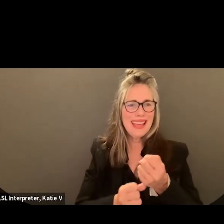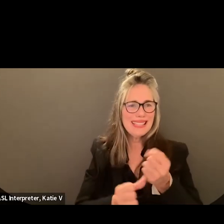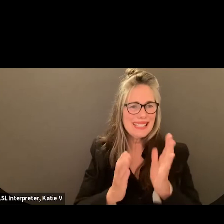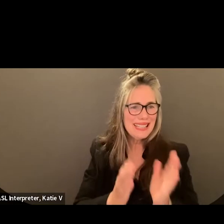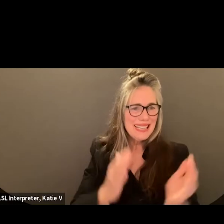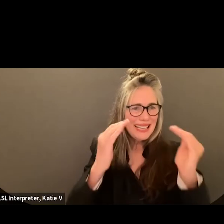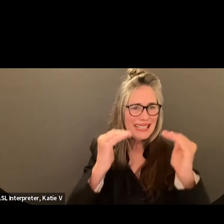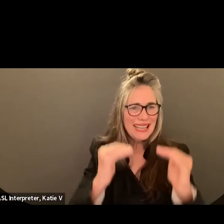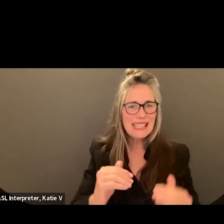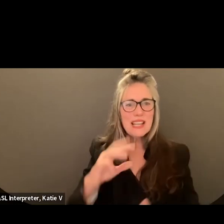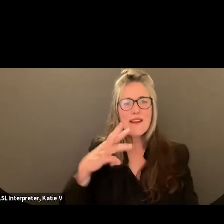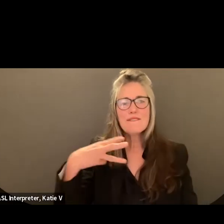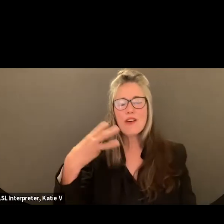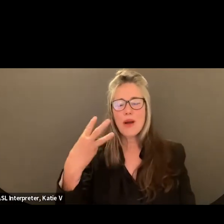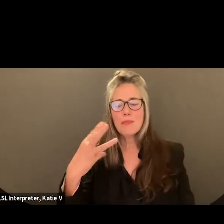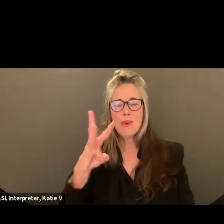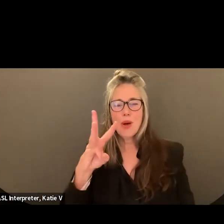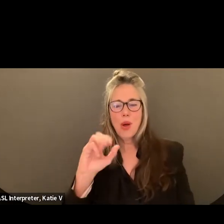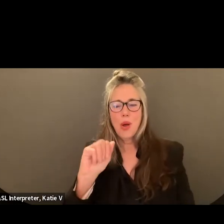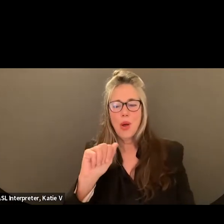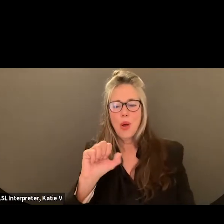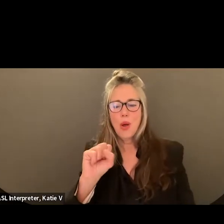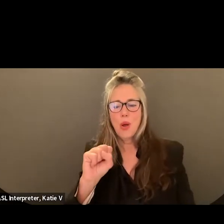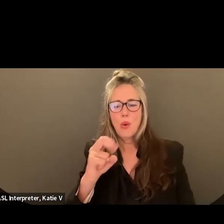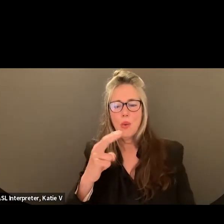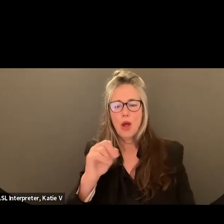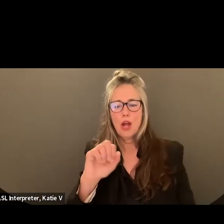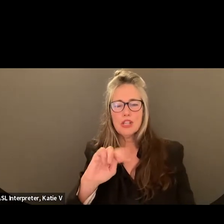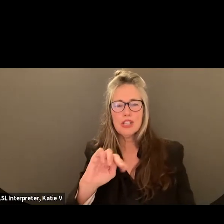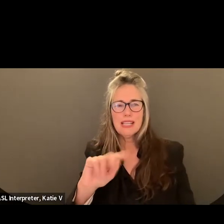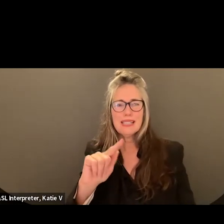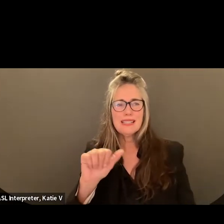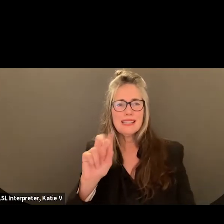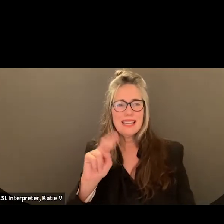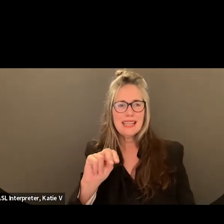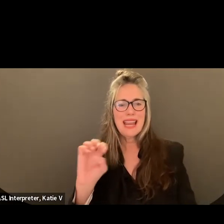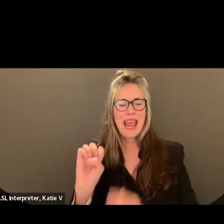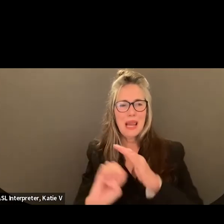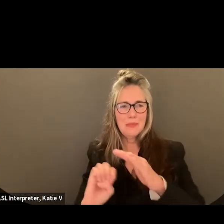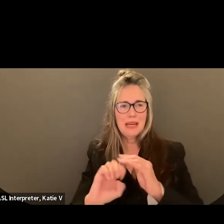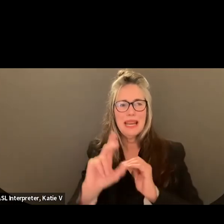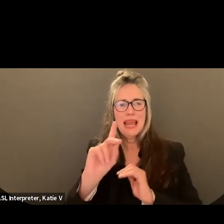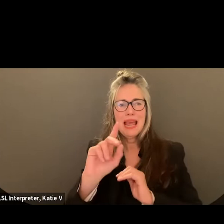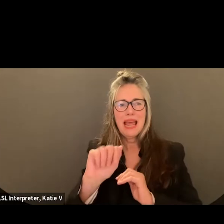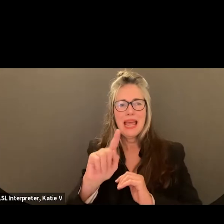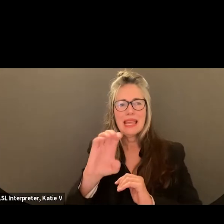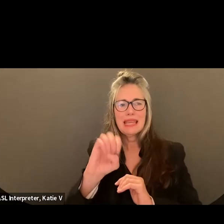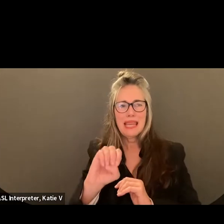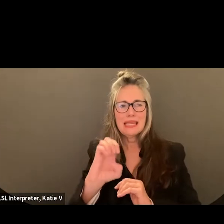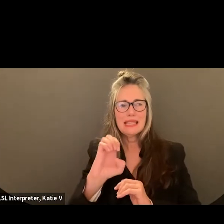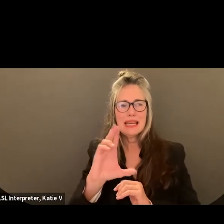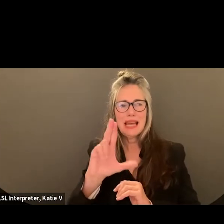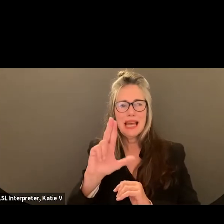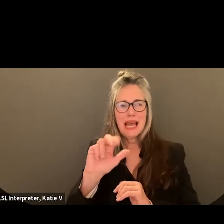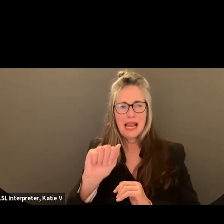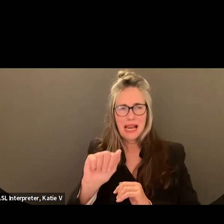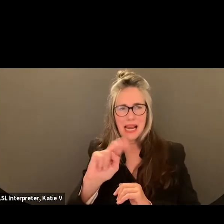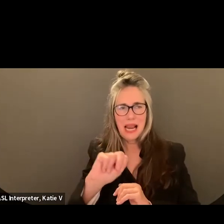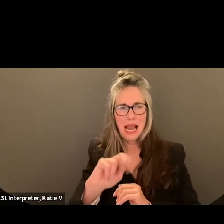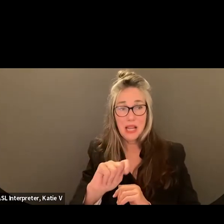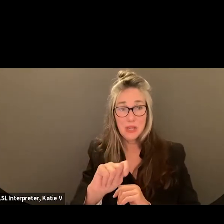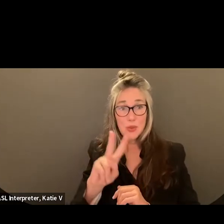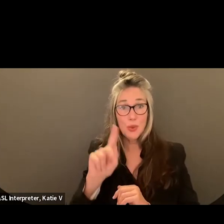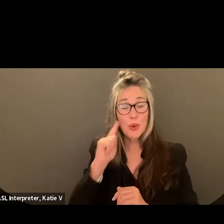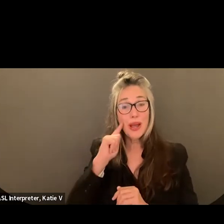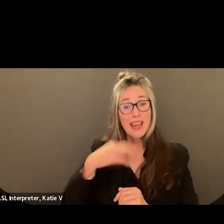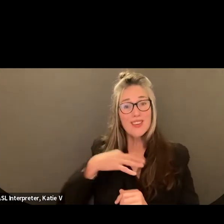we have from Washington Elementary, Miss Kay Cantu, nominated by Ileana, and I think she's here in the audience. I don't know if you